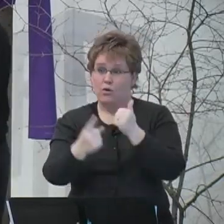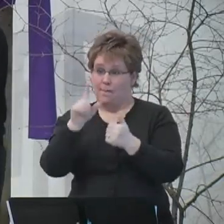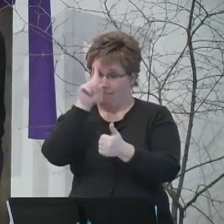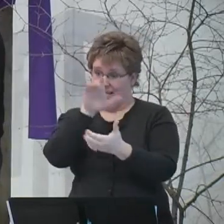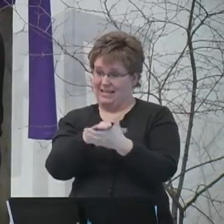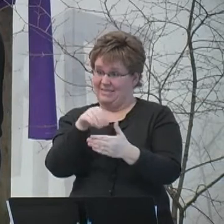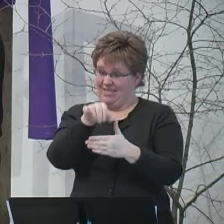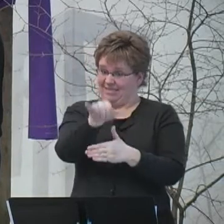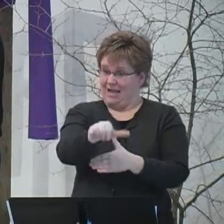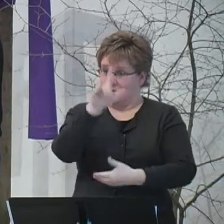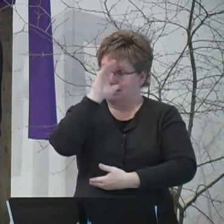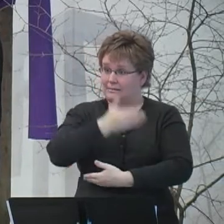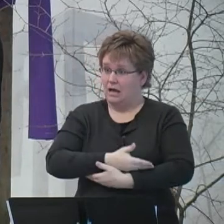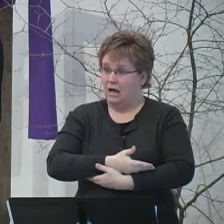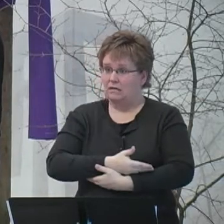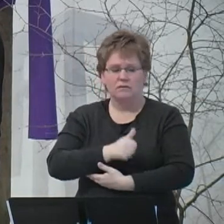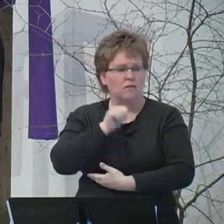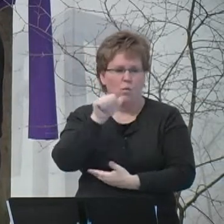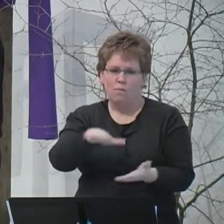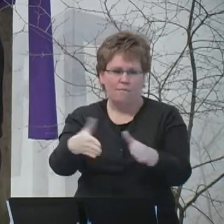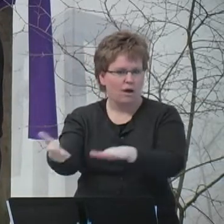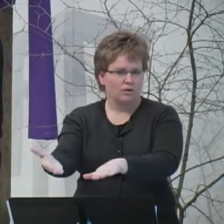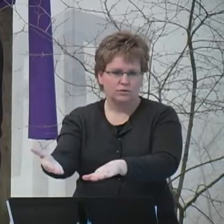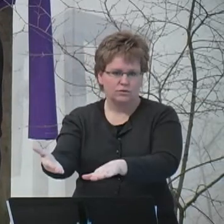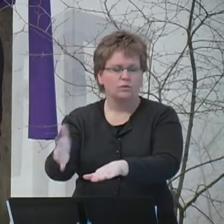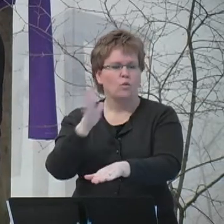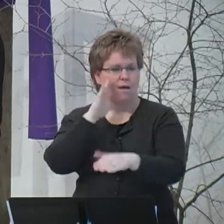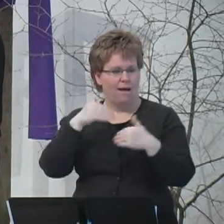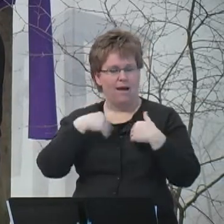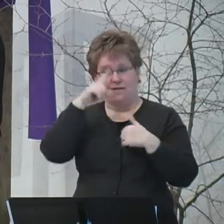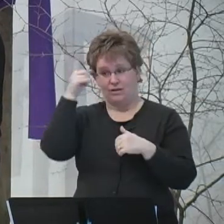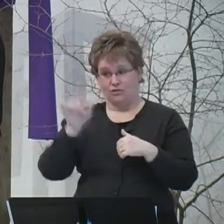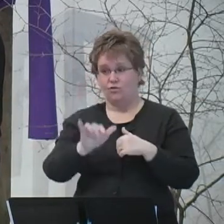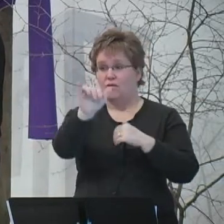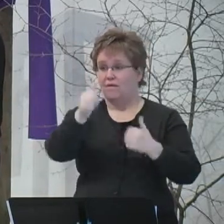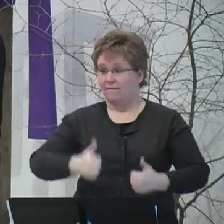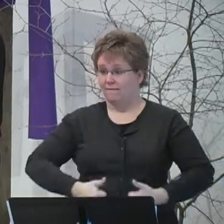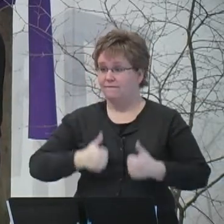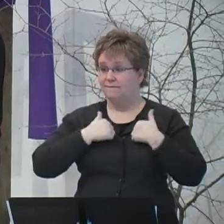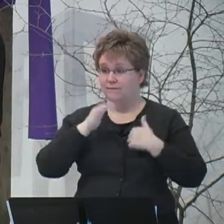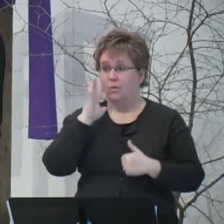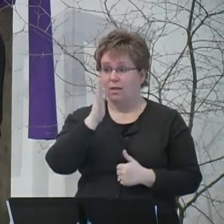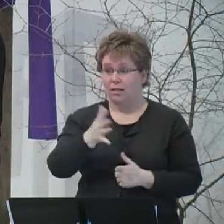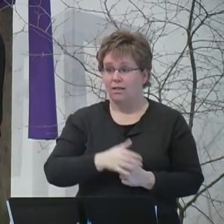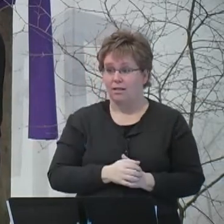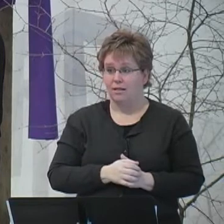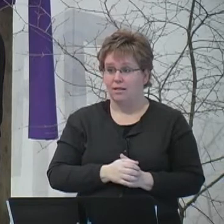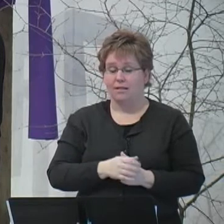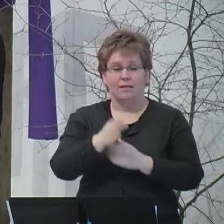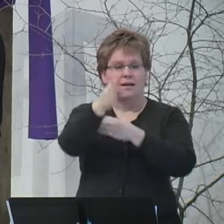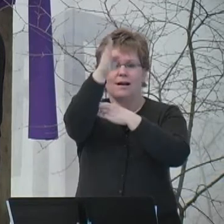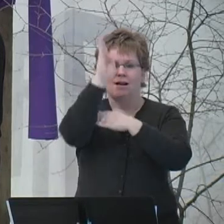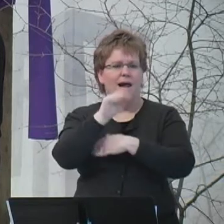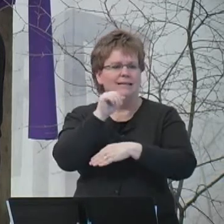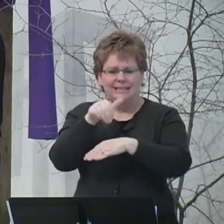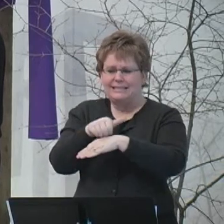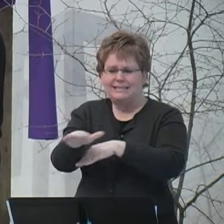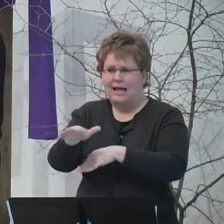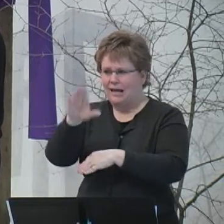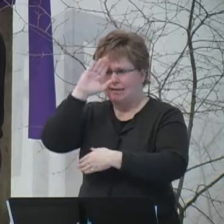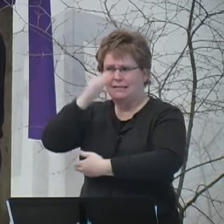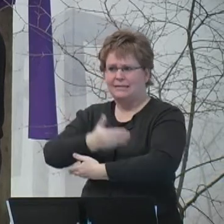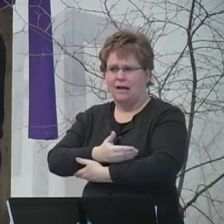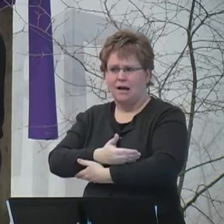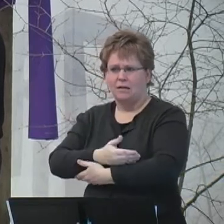believes in him may not perish, but may have eternal life. Indeed, God did not send the Son into the